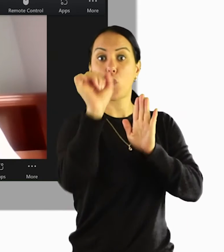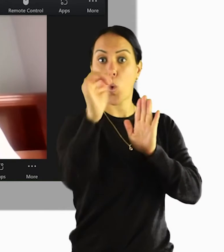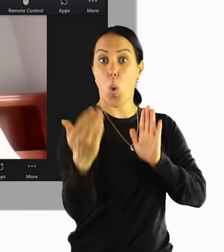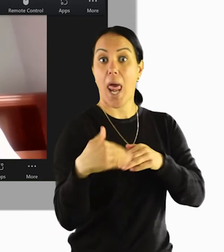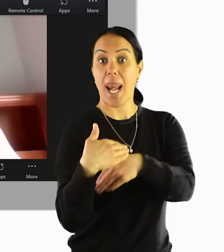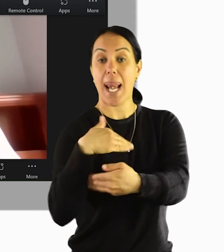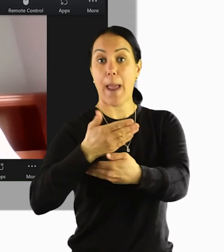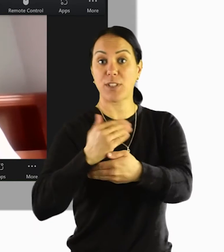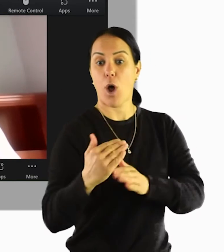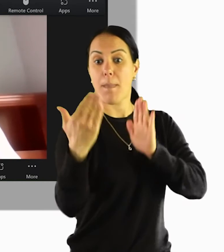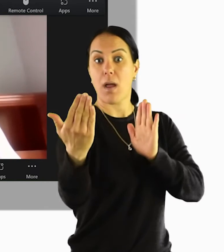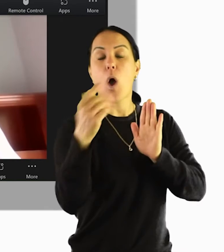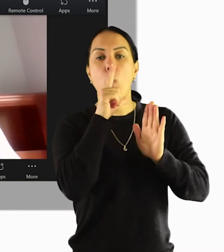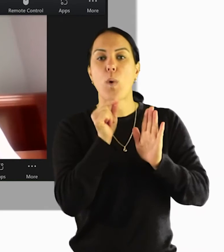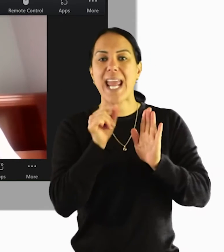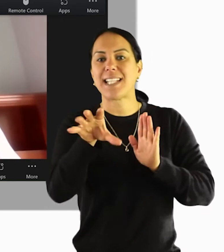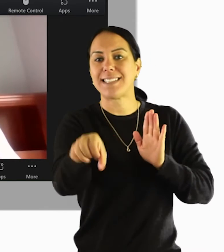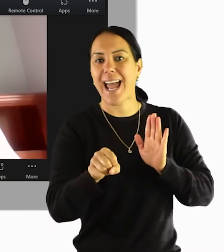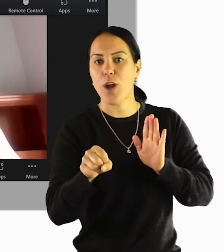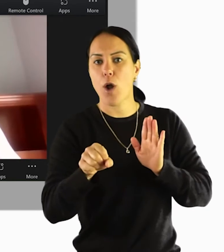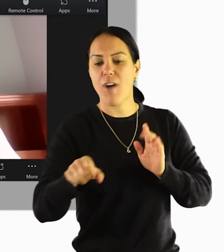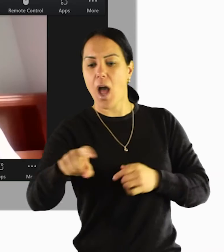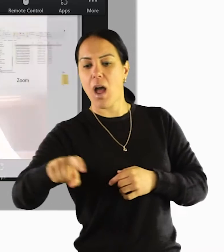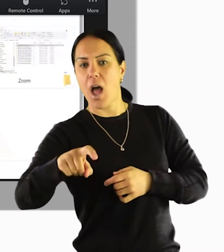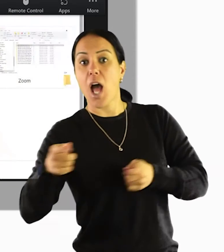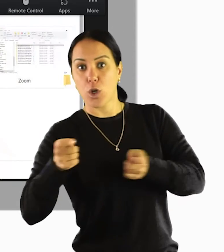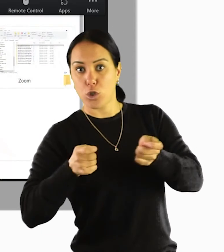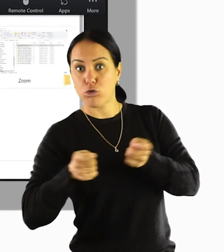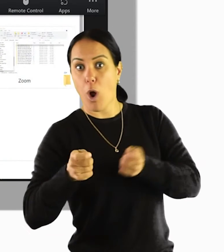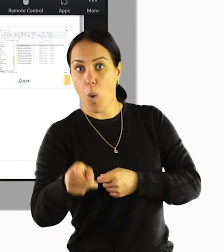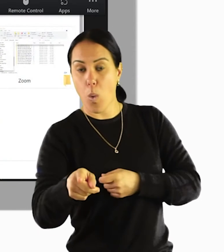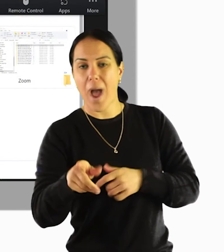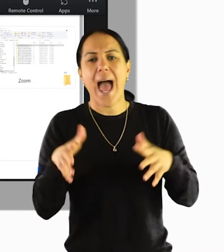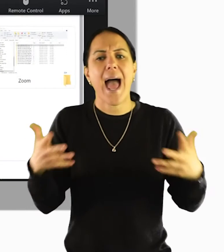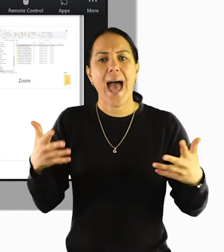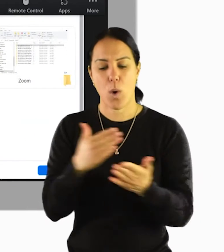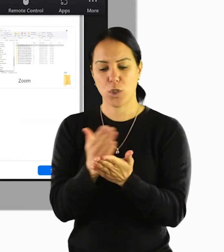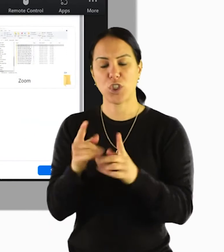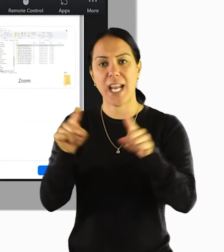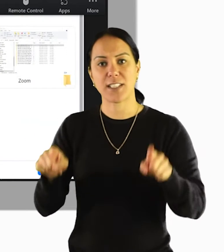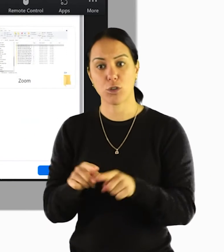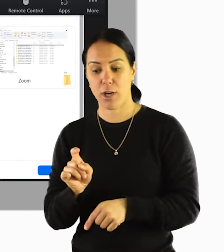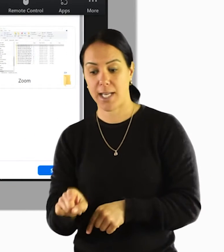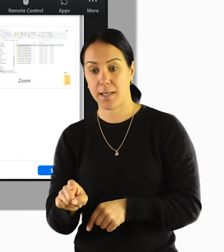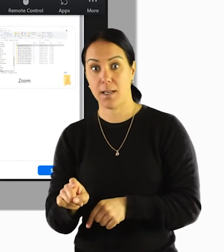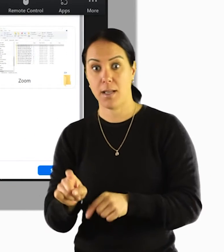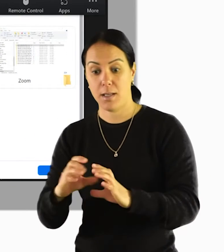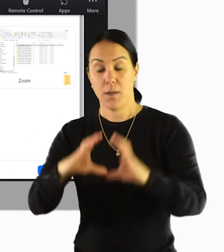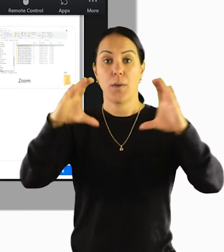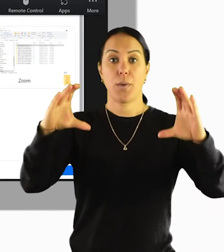some help driving it. To do that, we press share screen. You click on the screen that you want to share.